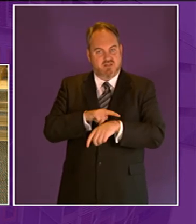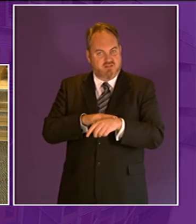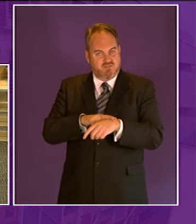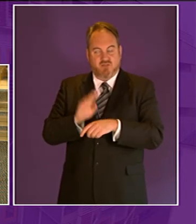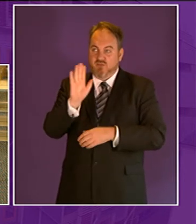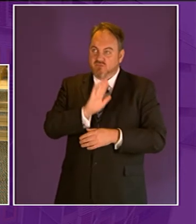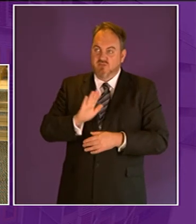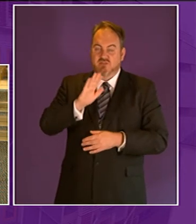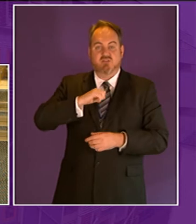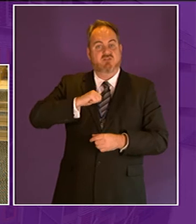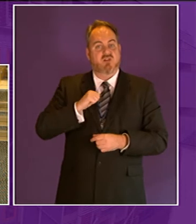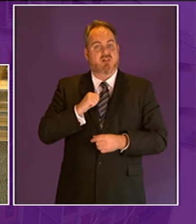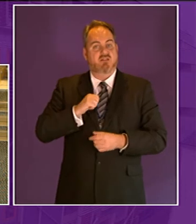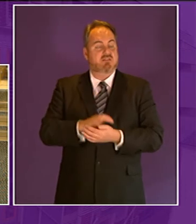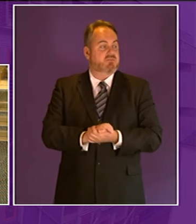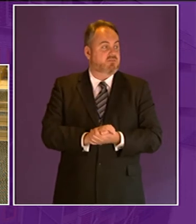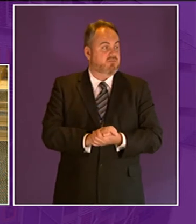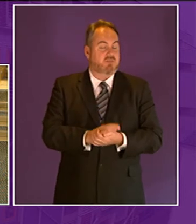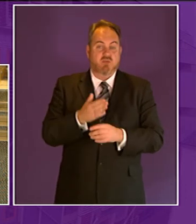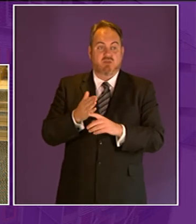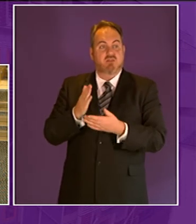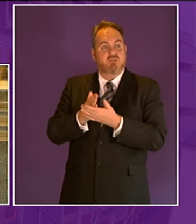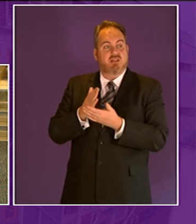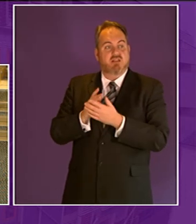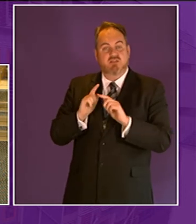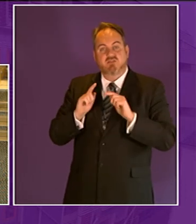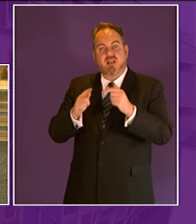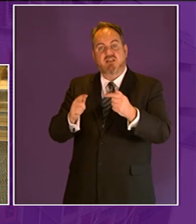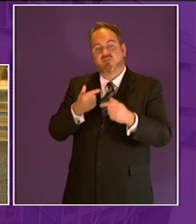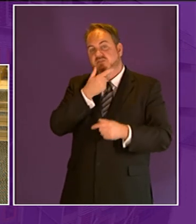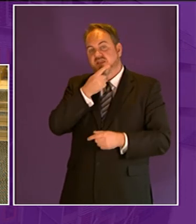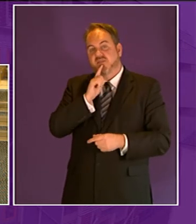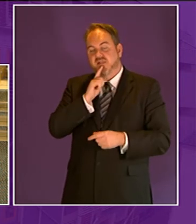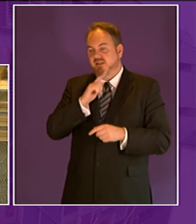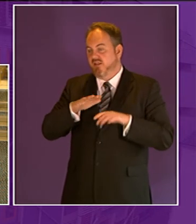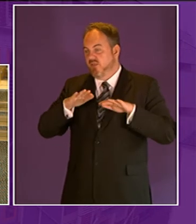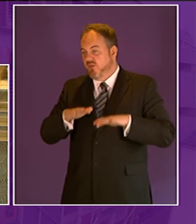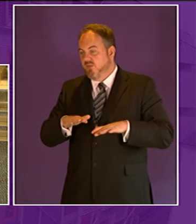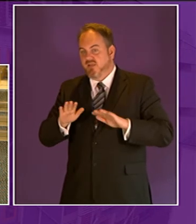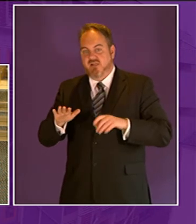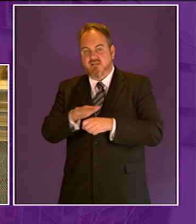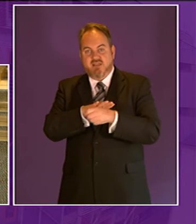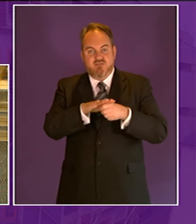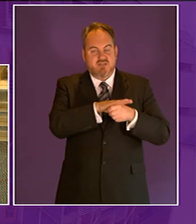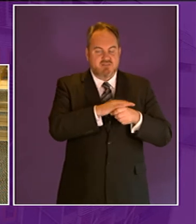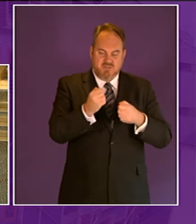organizations and charities at local level their staff and volunteers are making sure that children and young people have tremendous opportunities